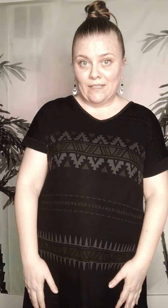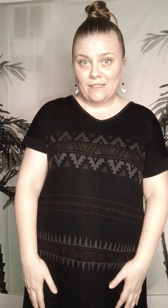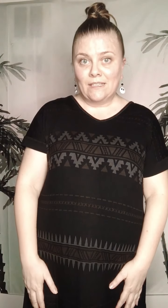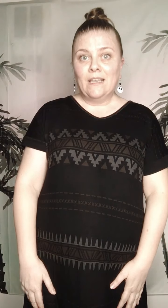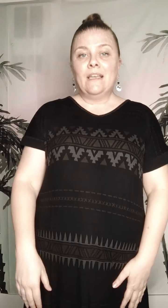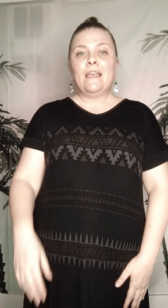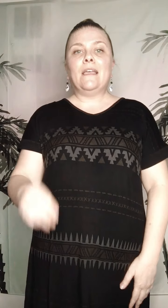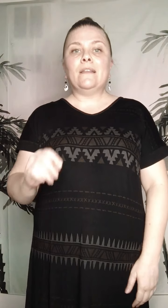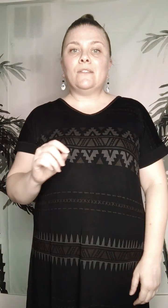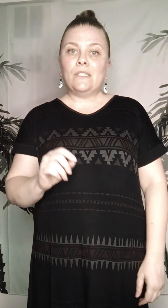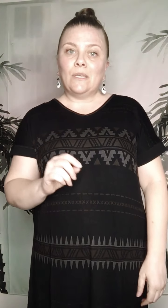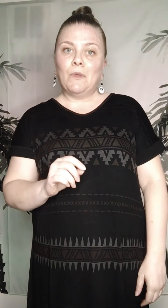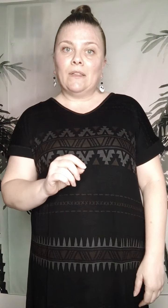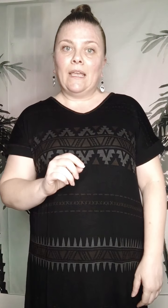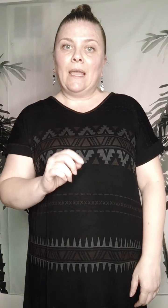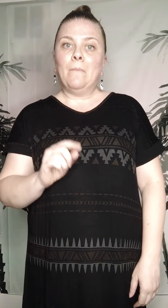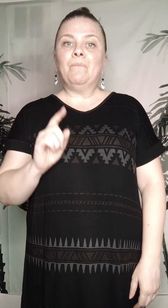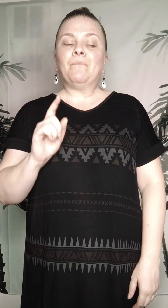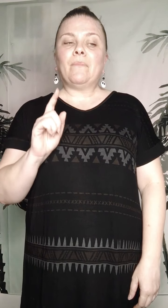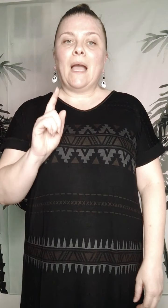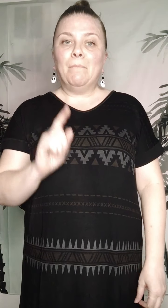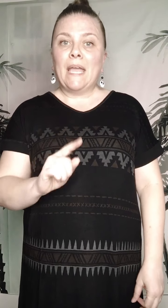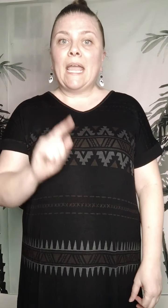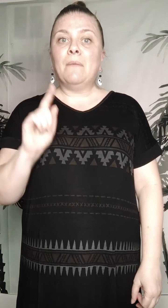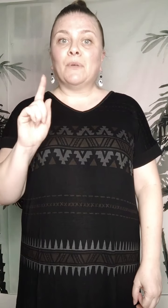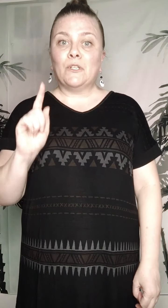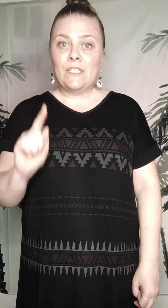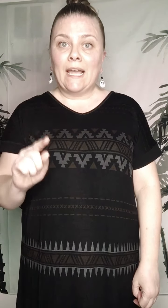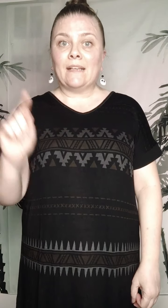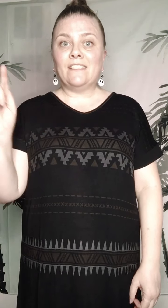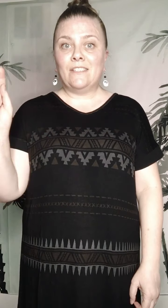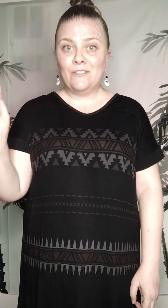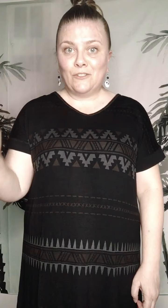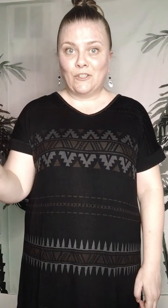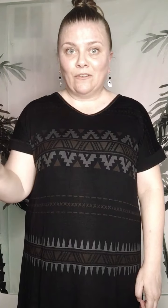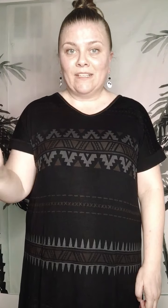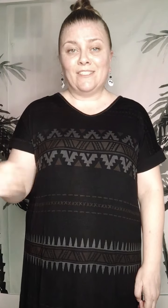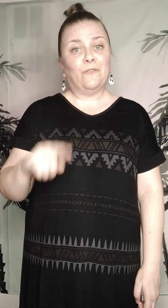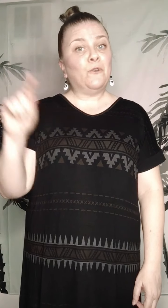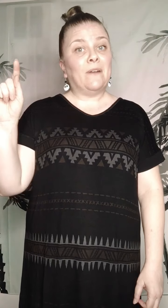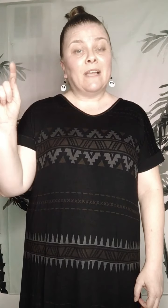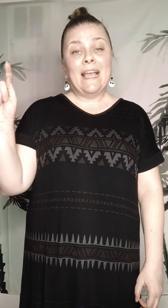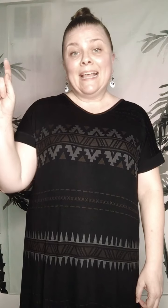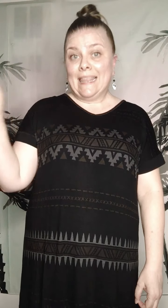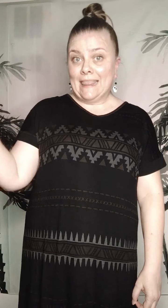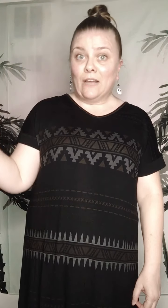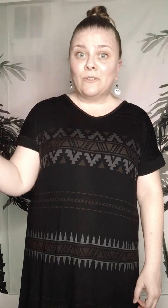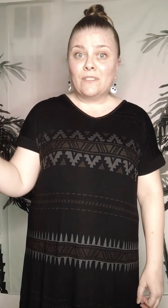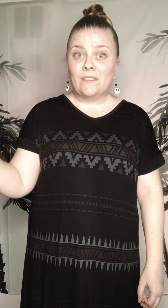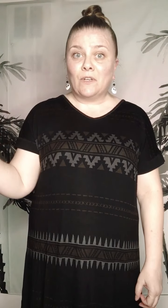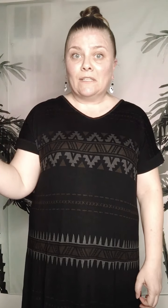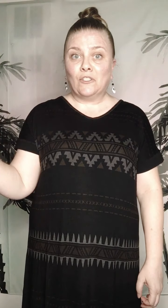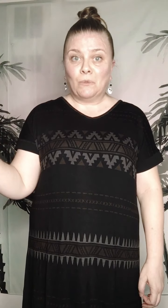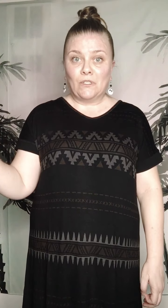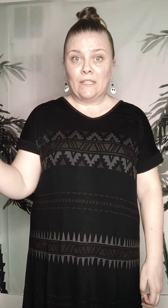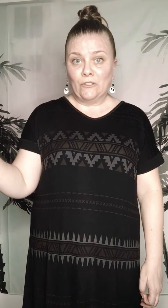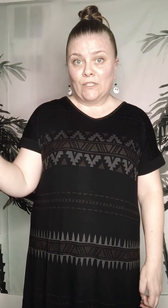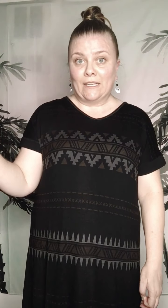It is typically a pay-per-text service. So if you have thousands of customers on your text